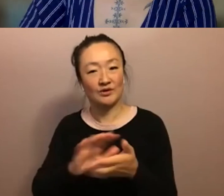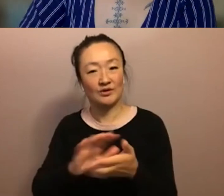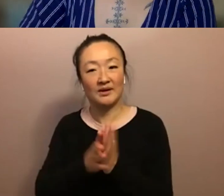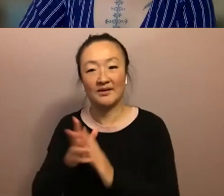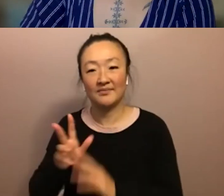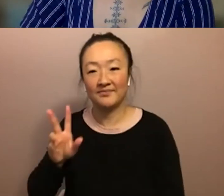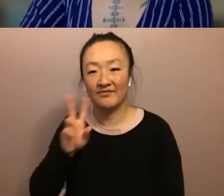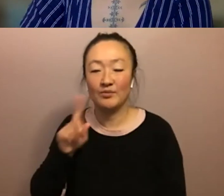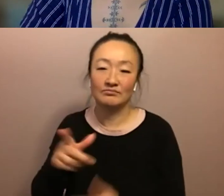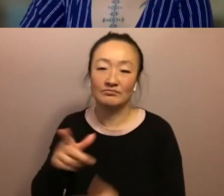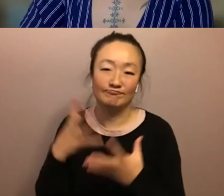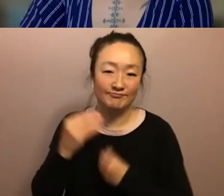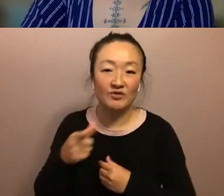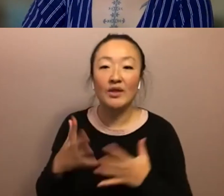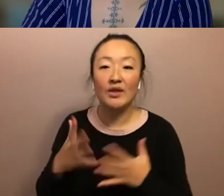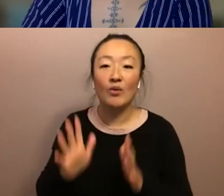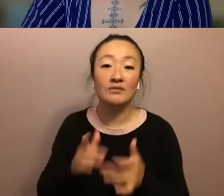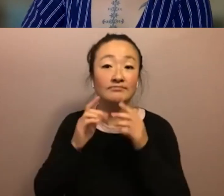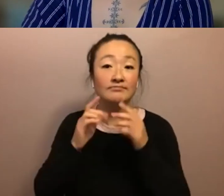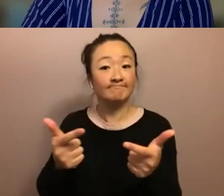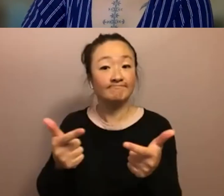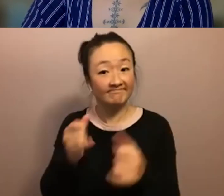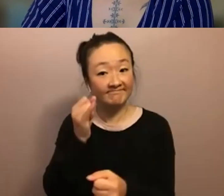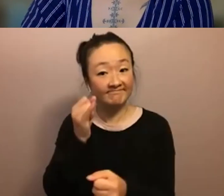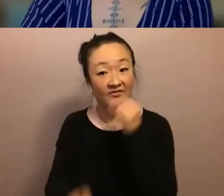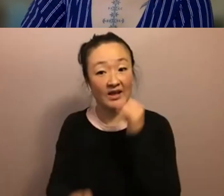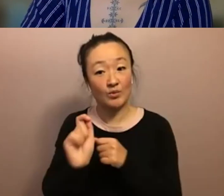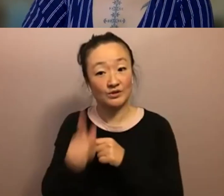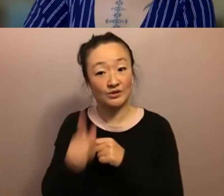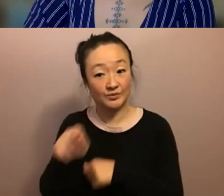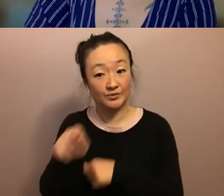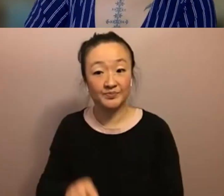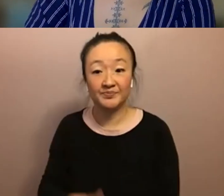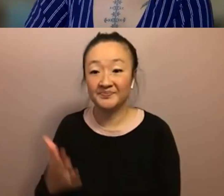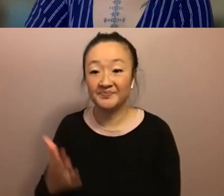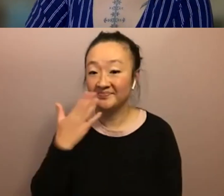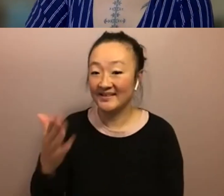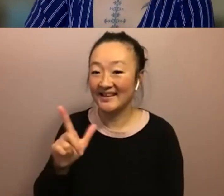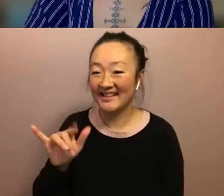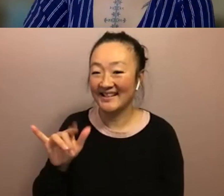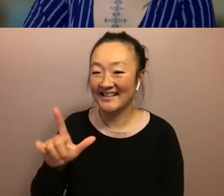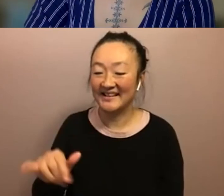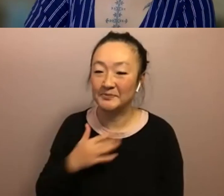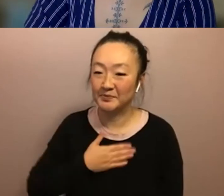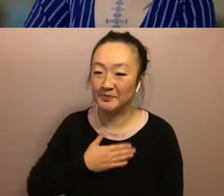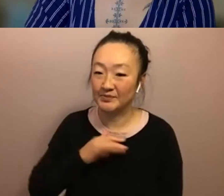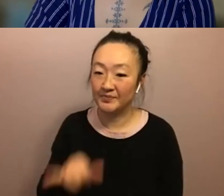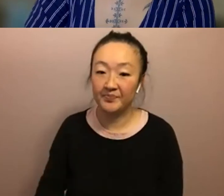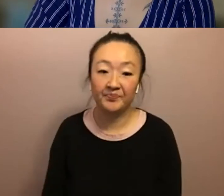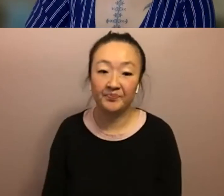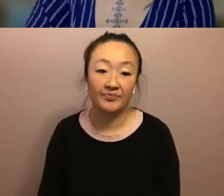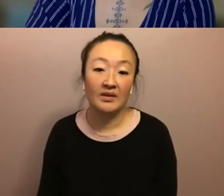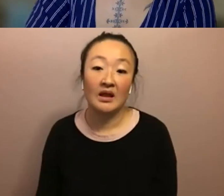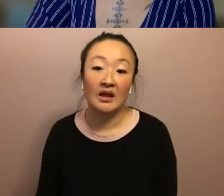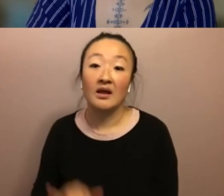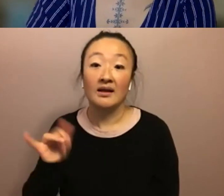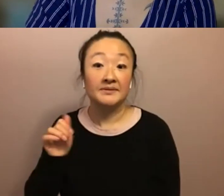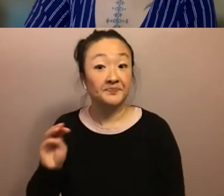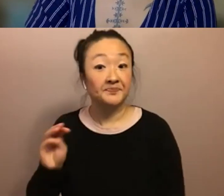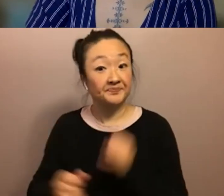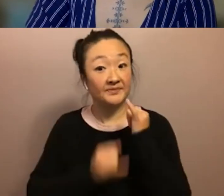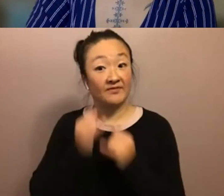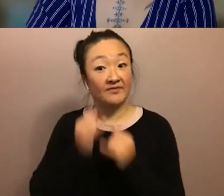um but yes i do want to turn the final question over to you thanks i appreciate that final question